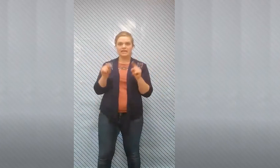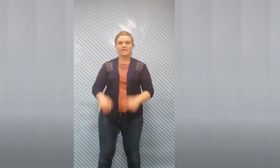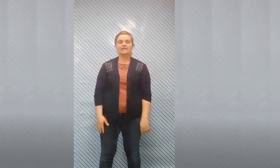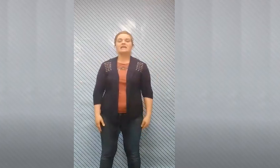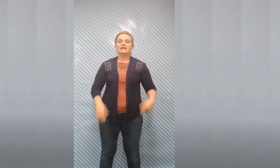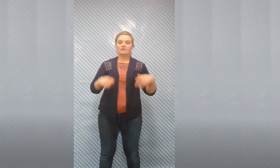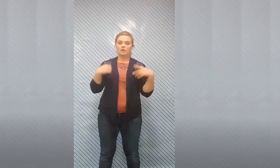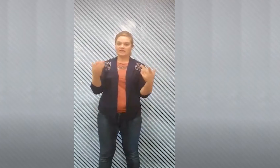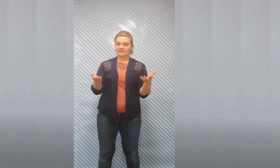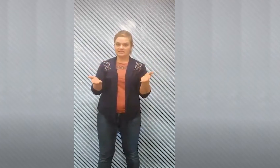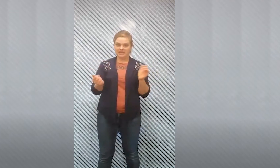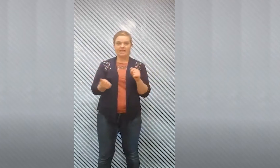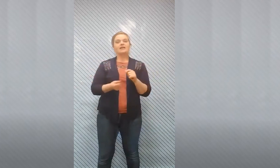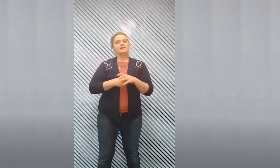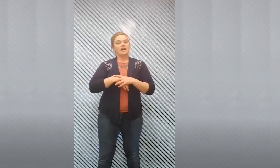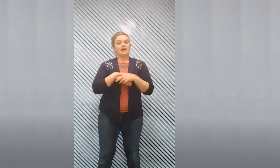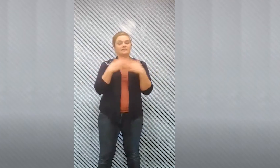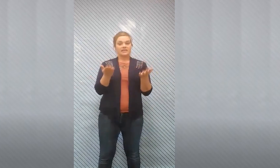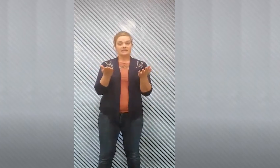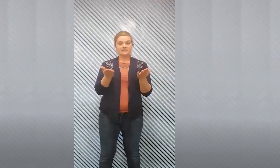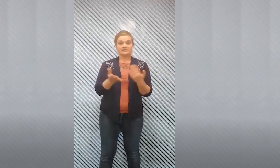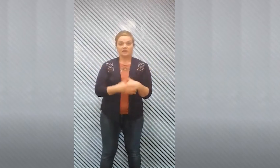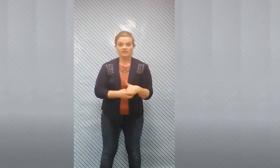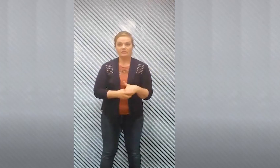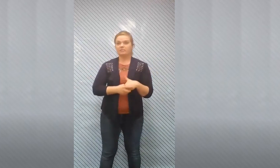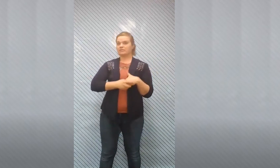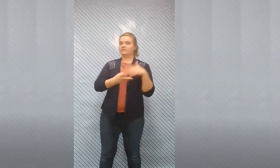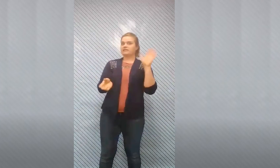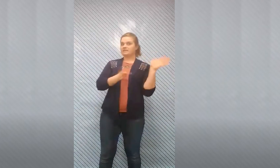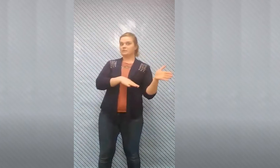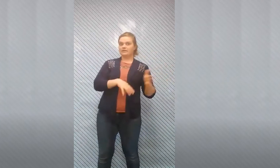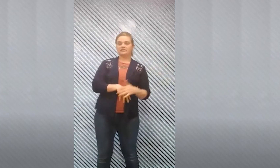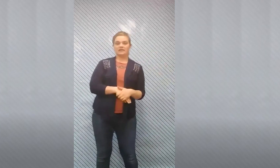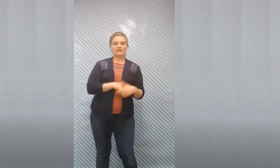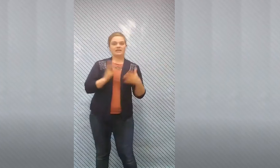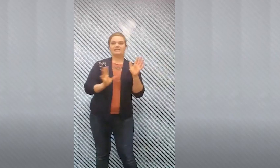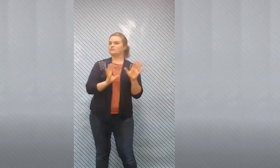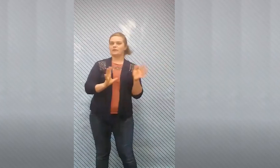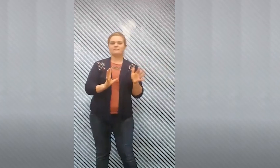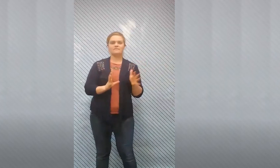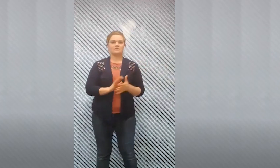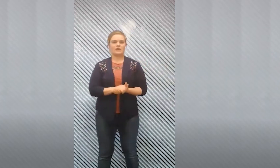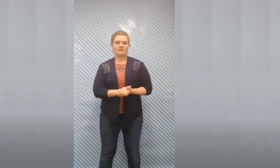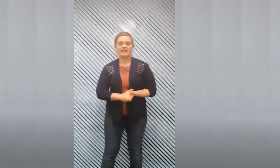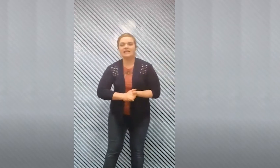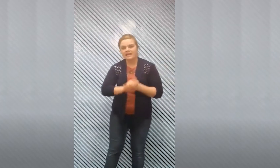link and then we're gonna sing uh the yancey song that we've been learning the last few weeks together and it's a really fun one right and